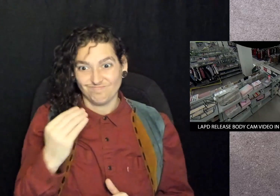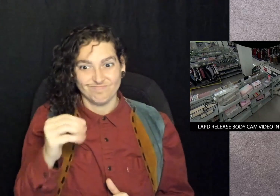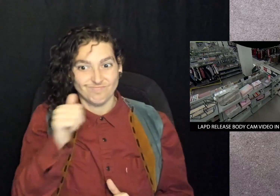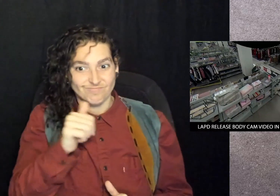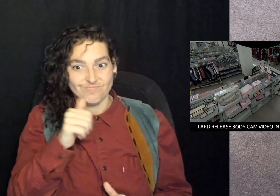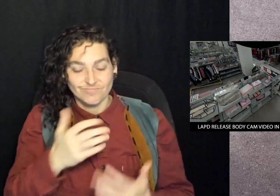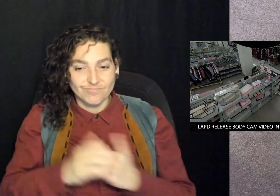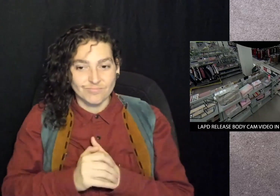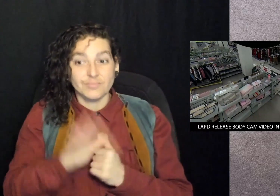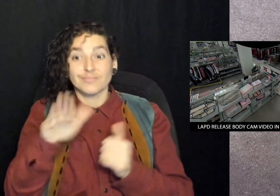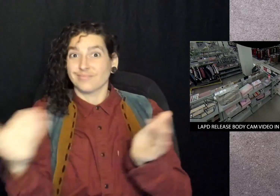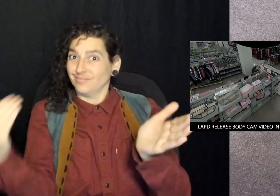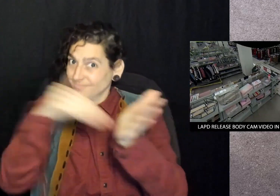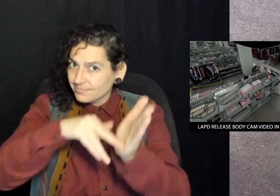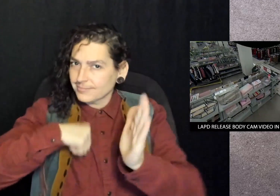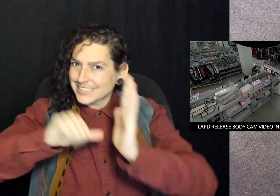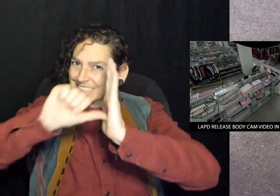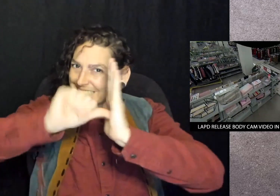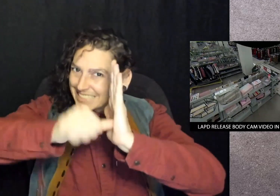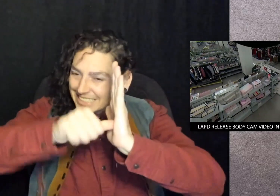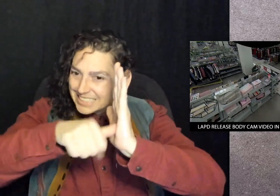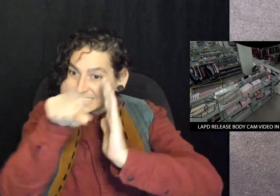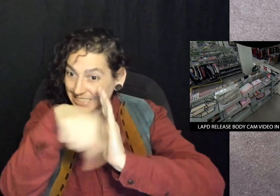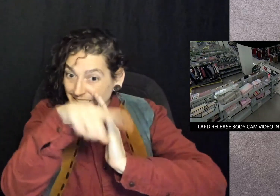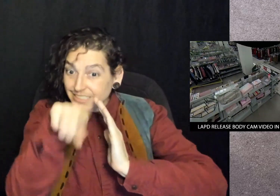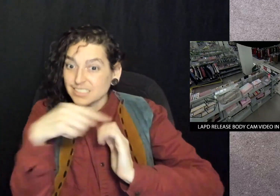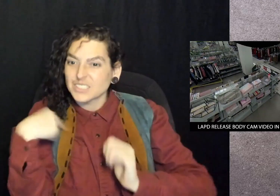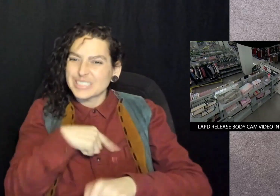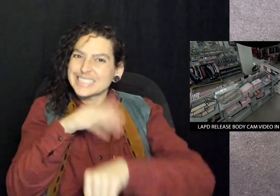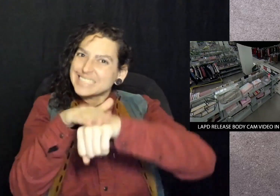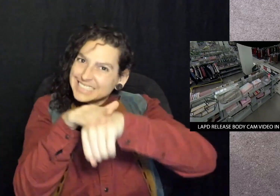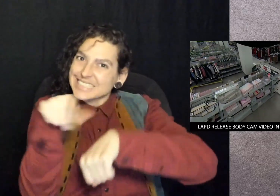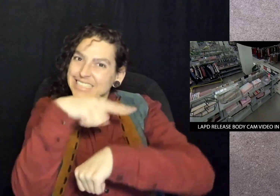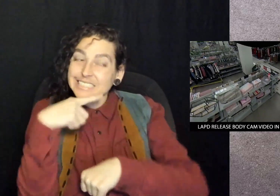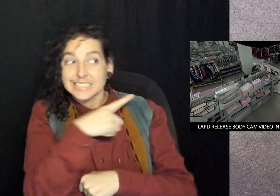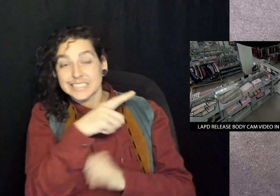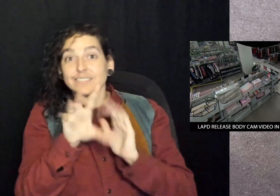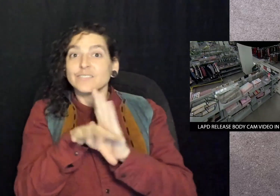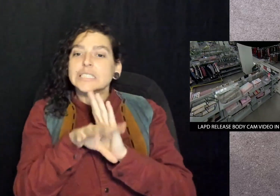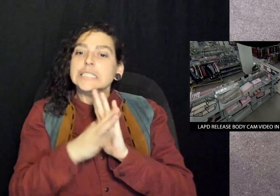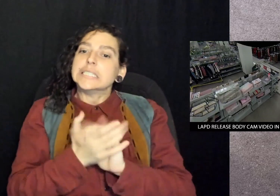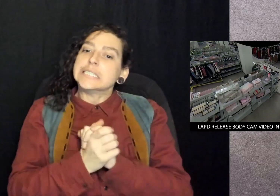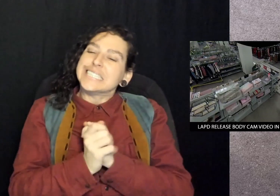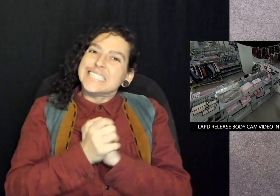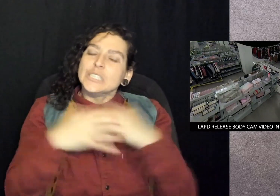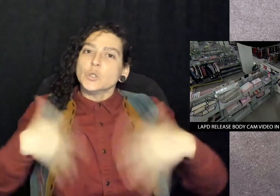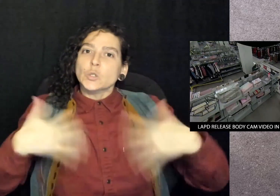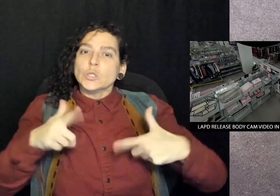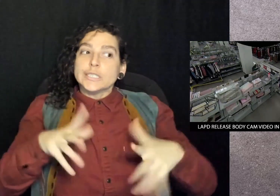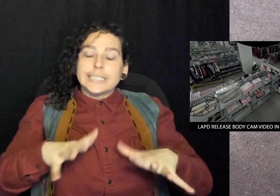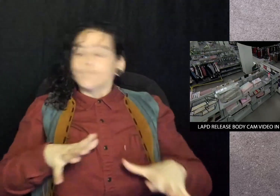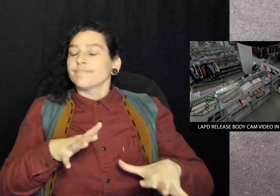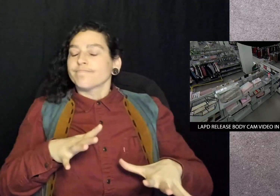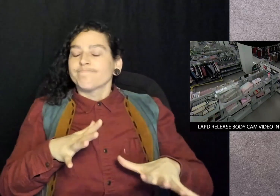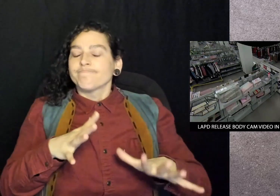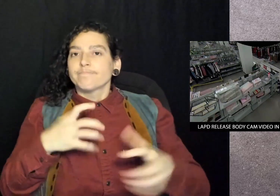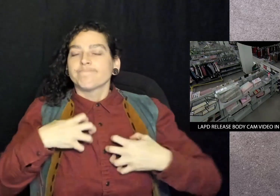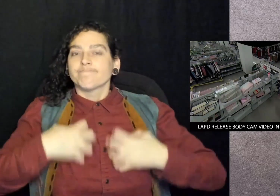the we want to warn you, the video is graphic and may be disturbing to some viewers.